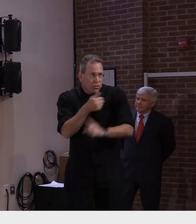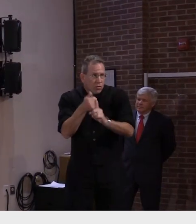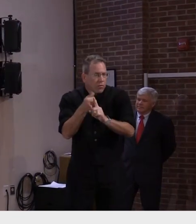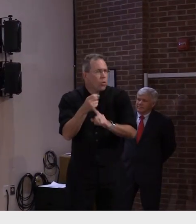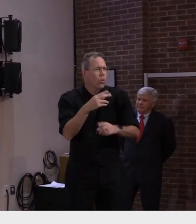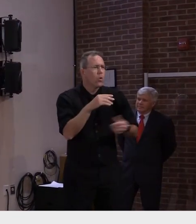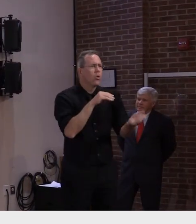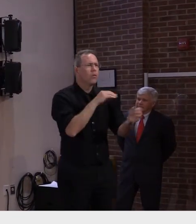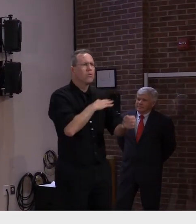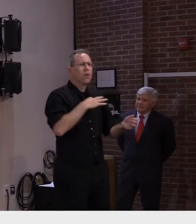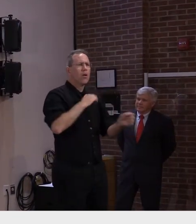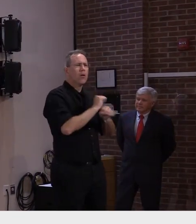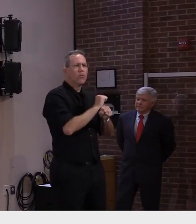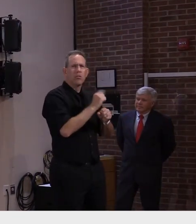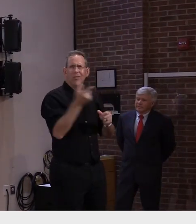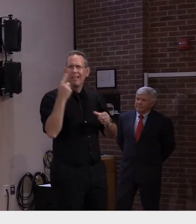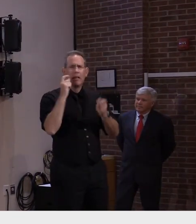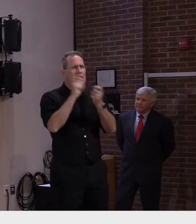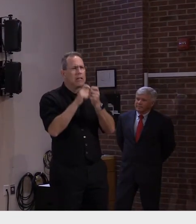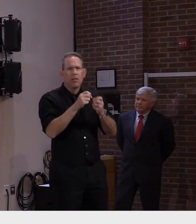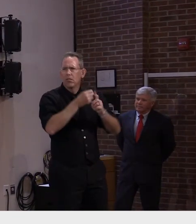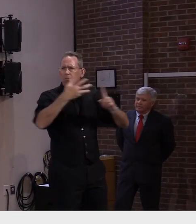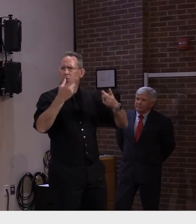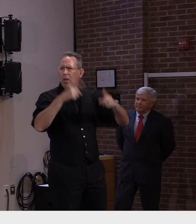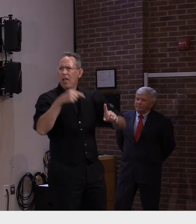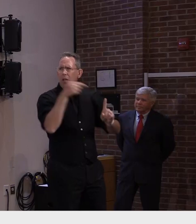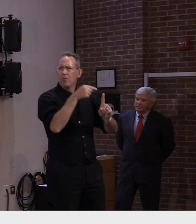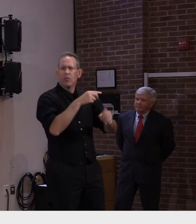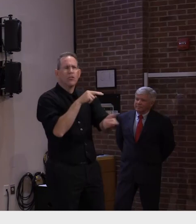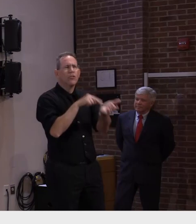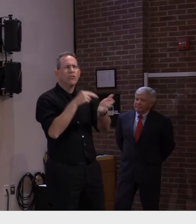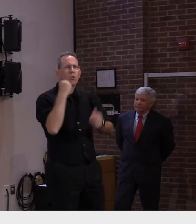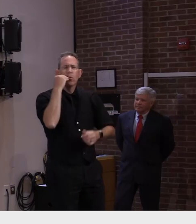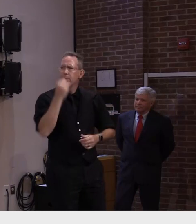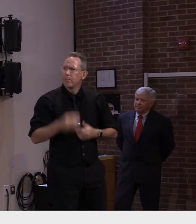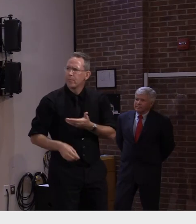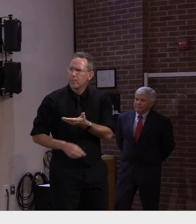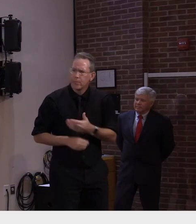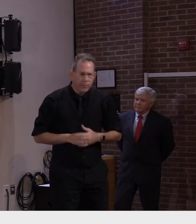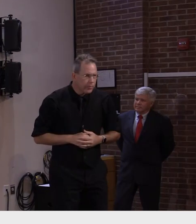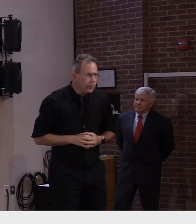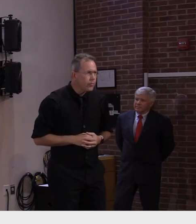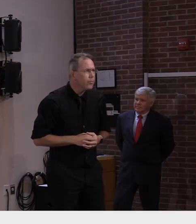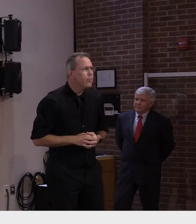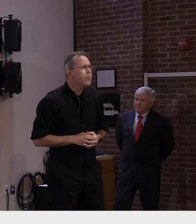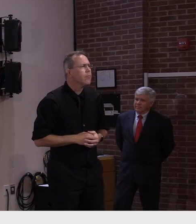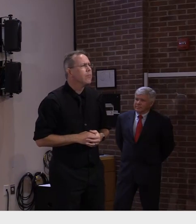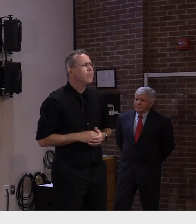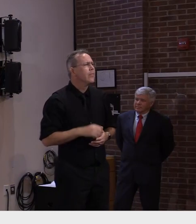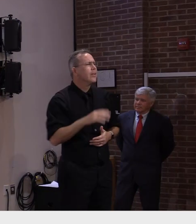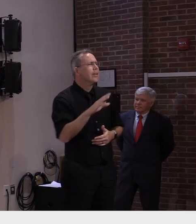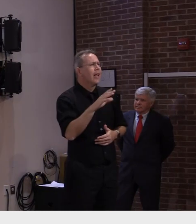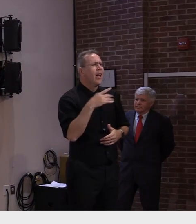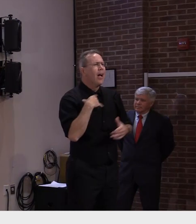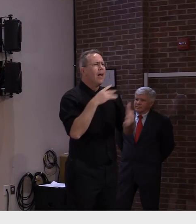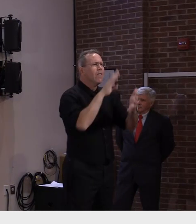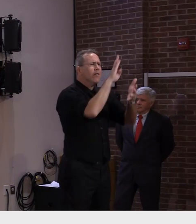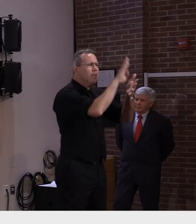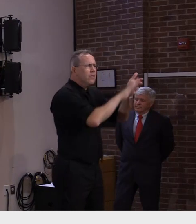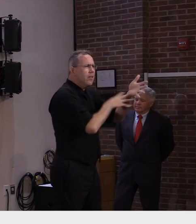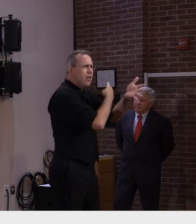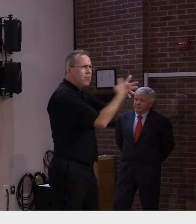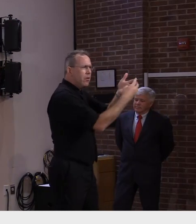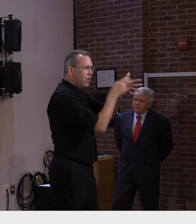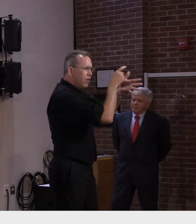Yeah, I don't have a table of data to provide you with at this time, so I can tell you,